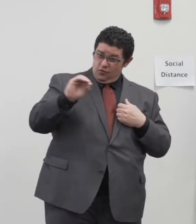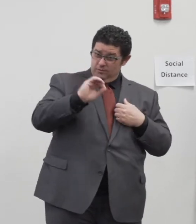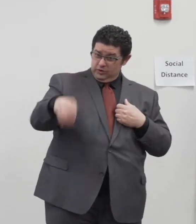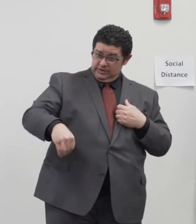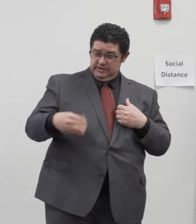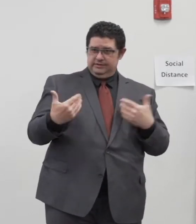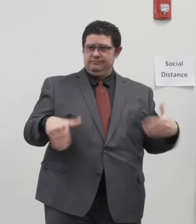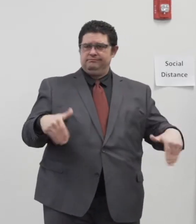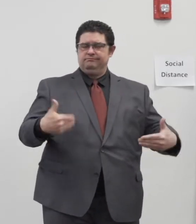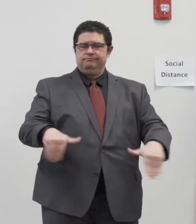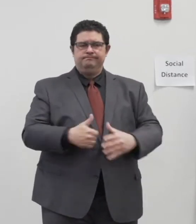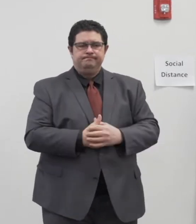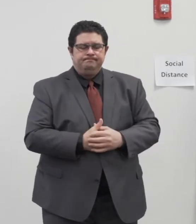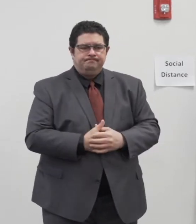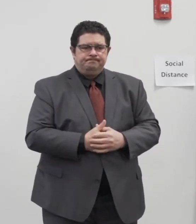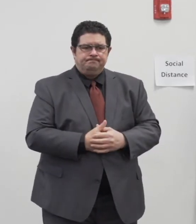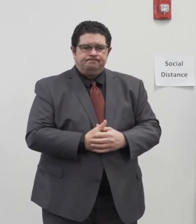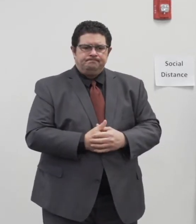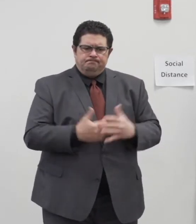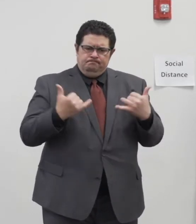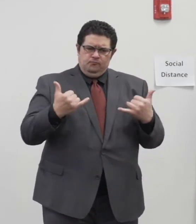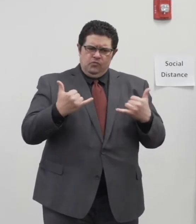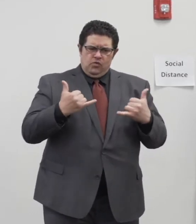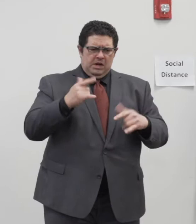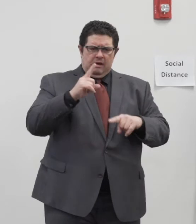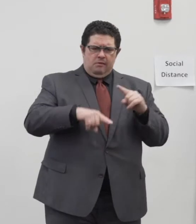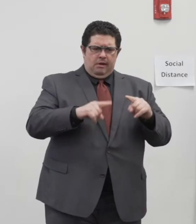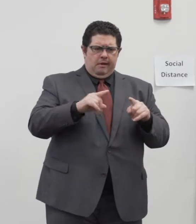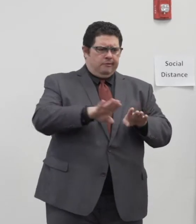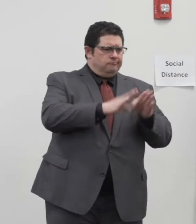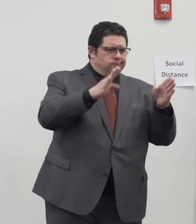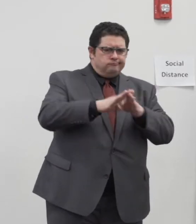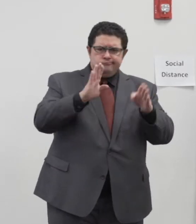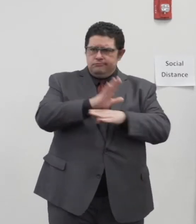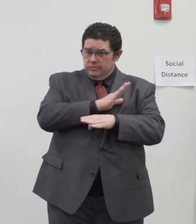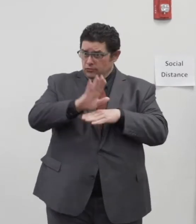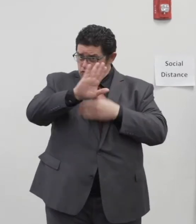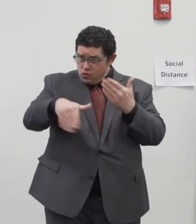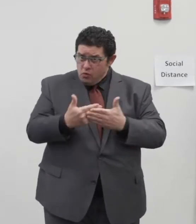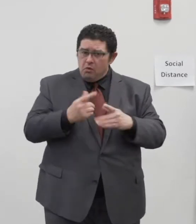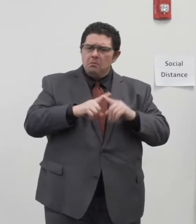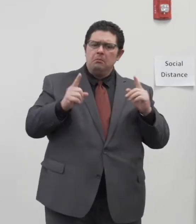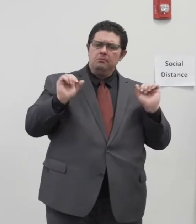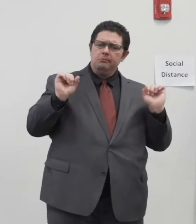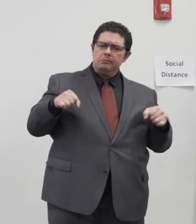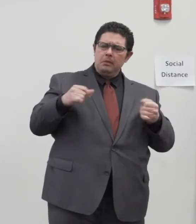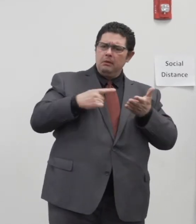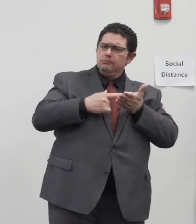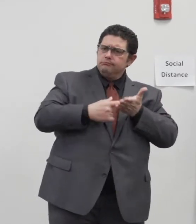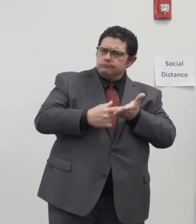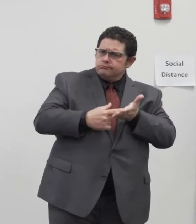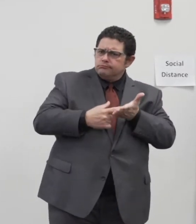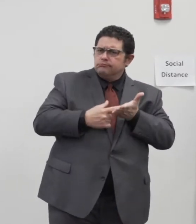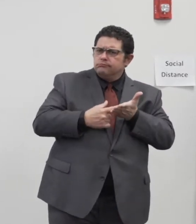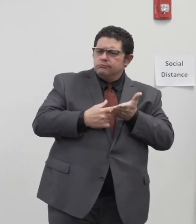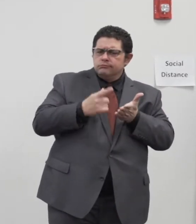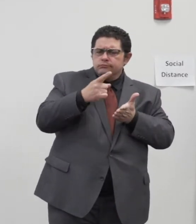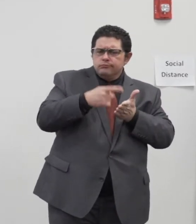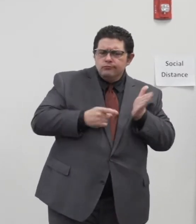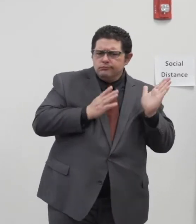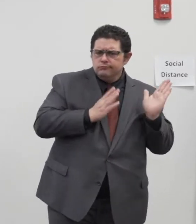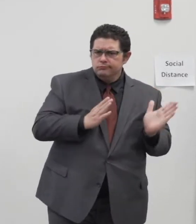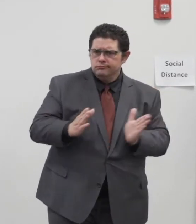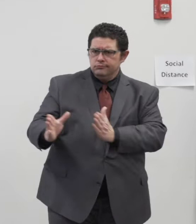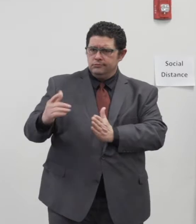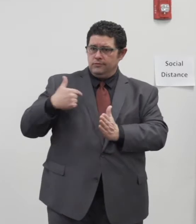But even though it's too early to lift our stay-at-home orders, it's not too early to talk about what that might look like, and we will begin with our parks.